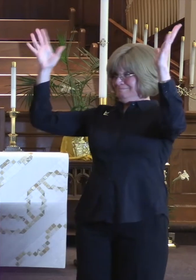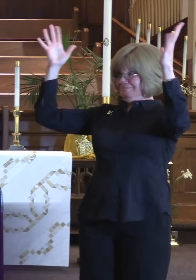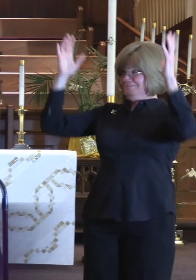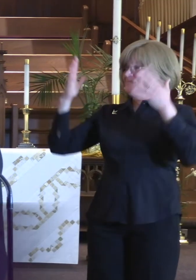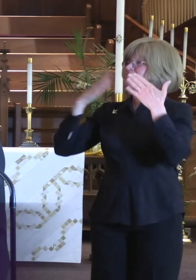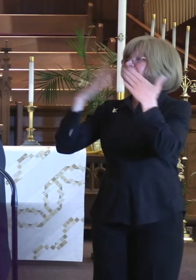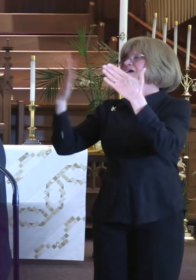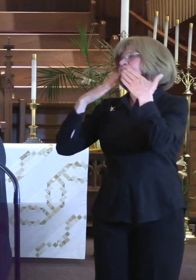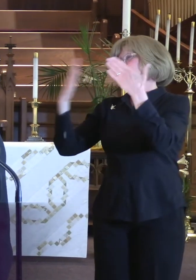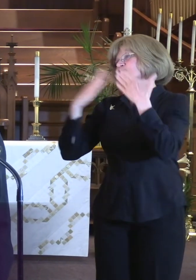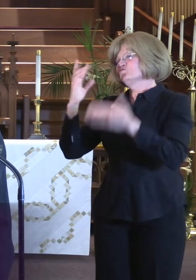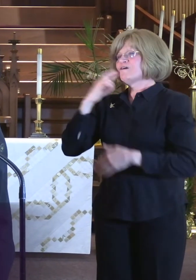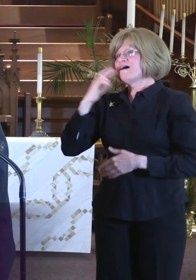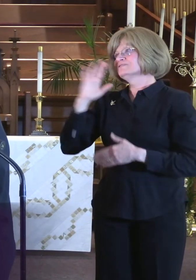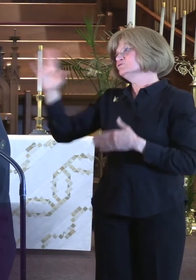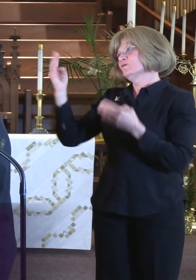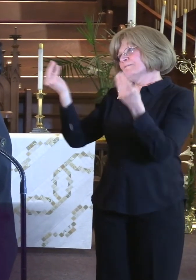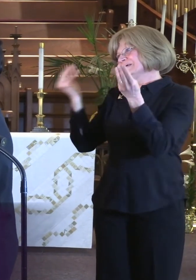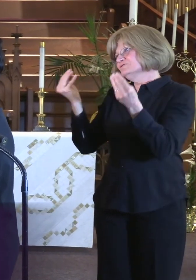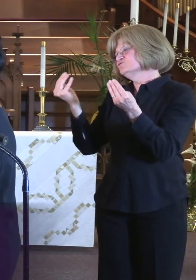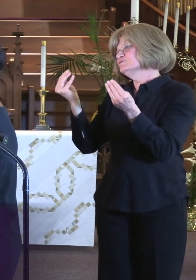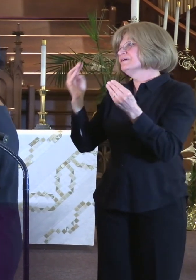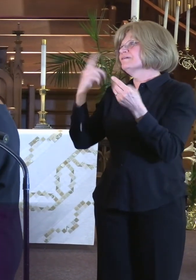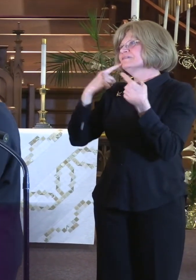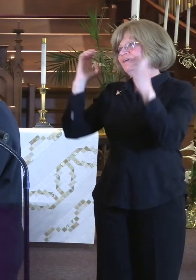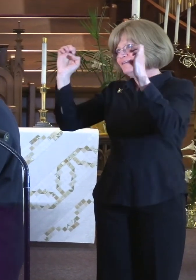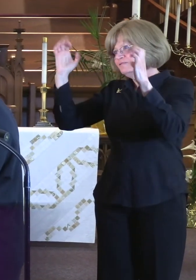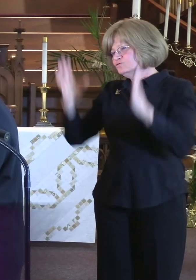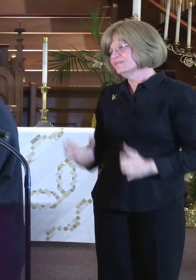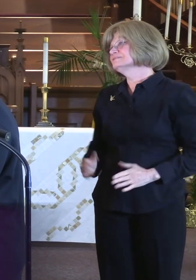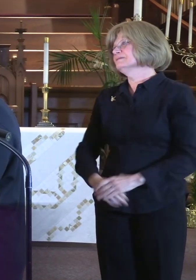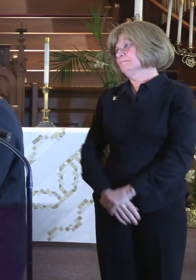Thank you so much for your ministry of evangelism.